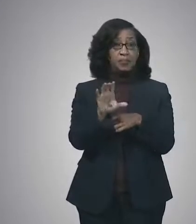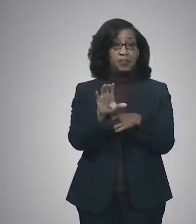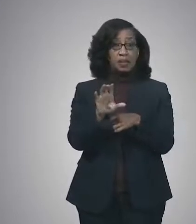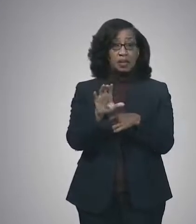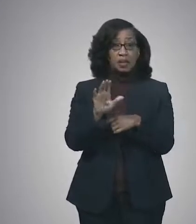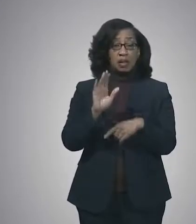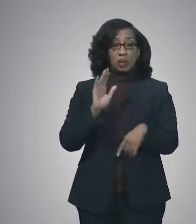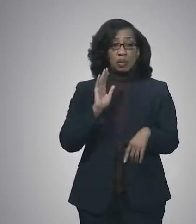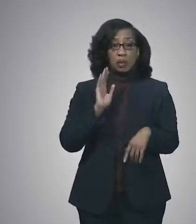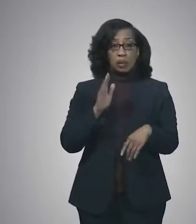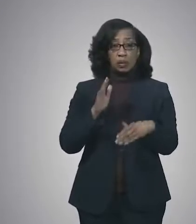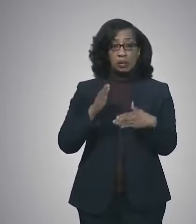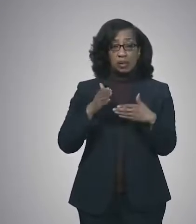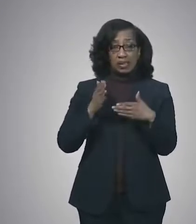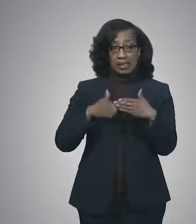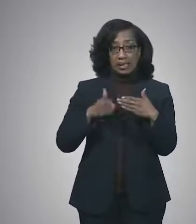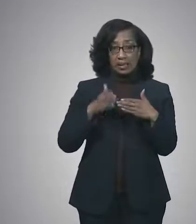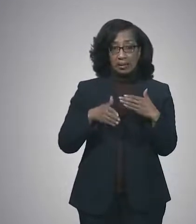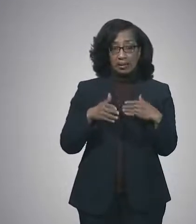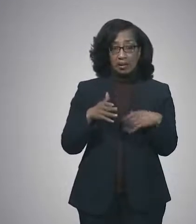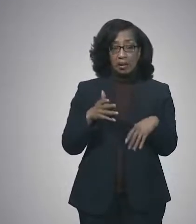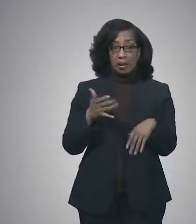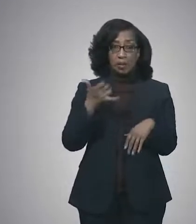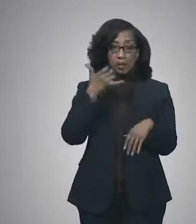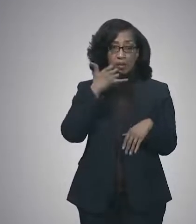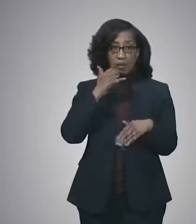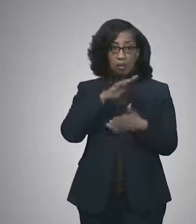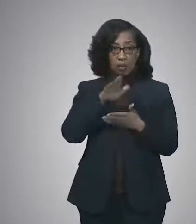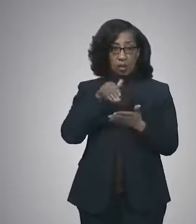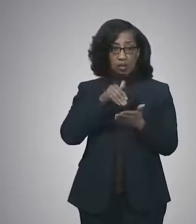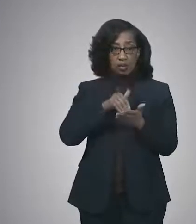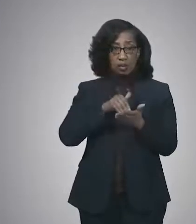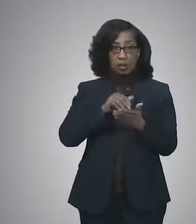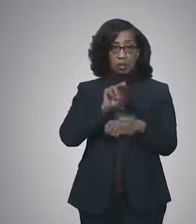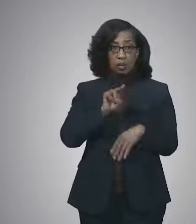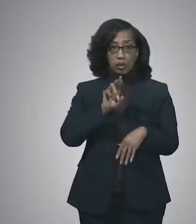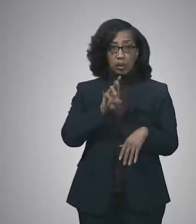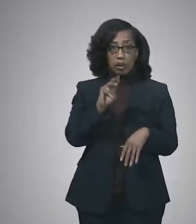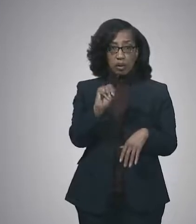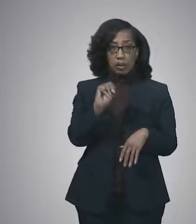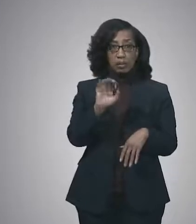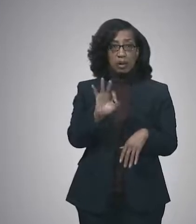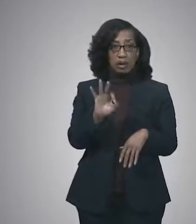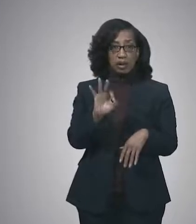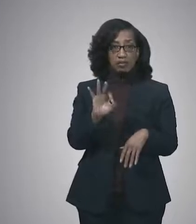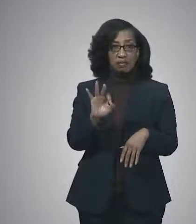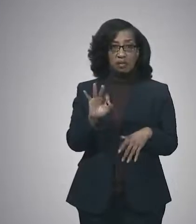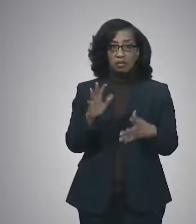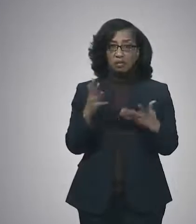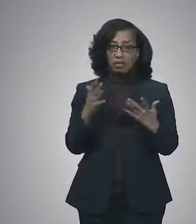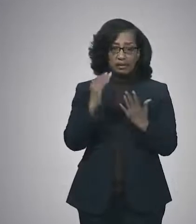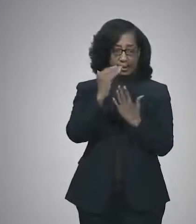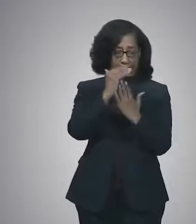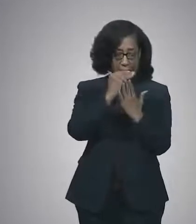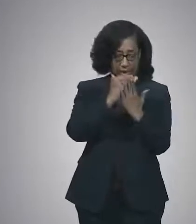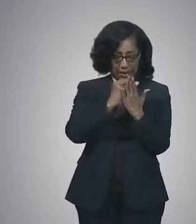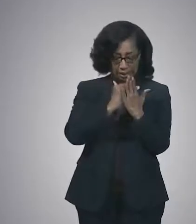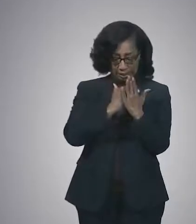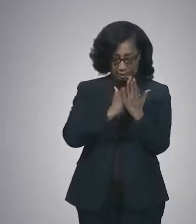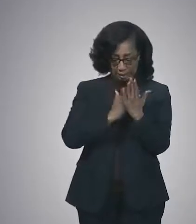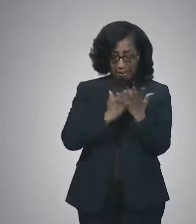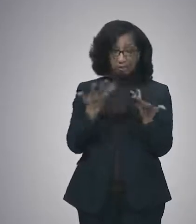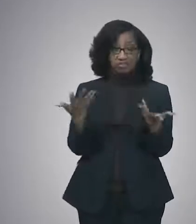close, uh, the call, uh, center that we have with UMRF because we have, quite frankly, exhausted the list of people to call.